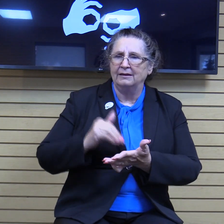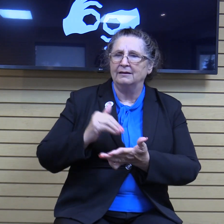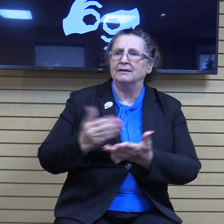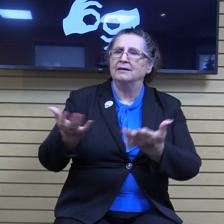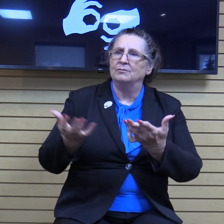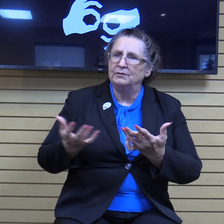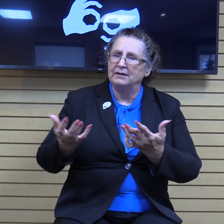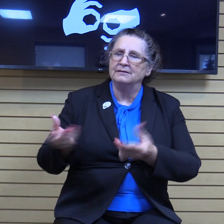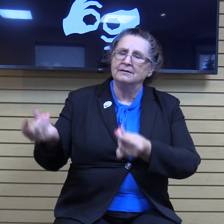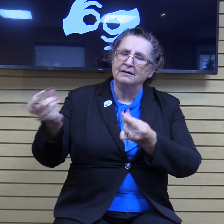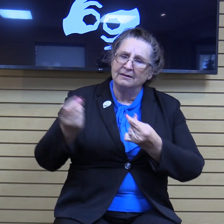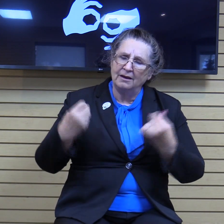to Jesus.